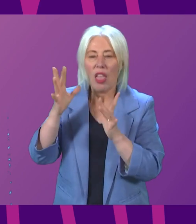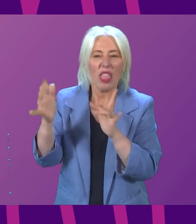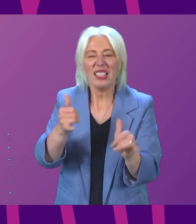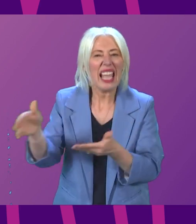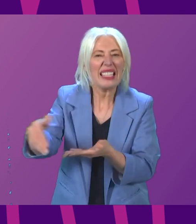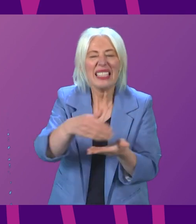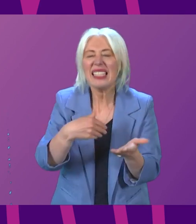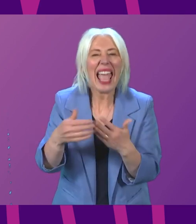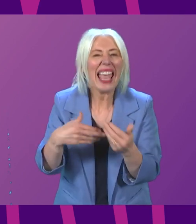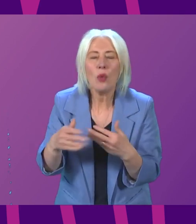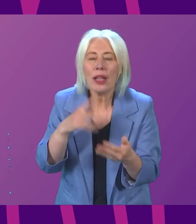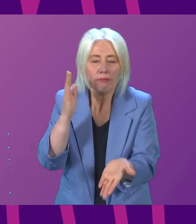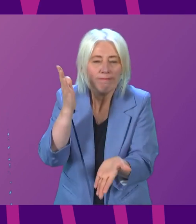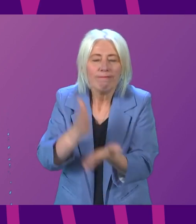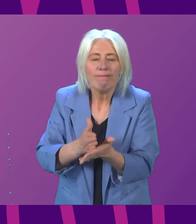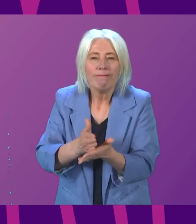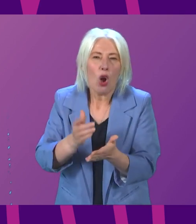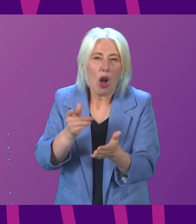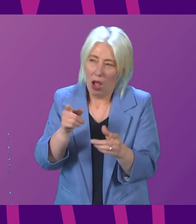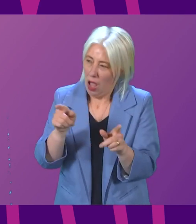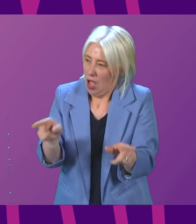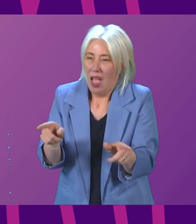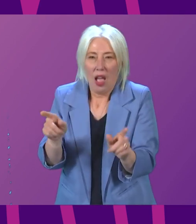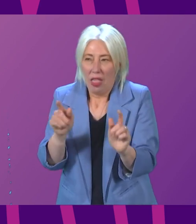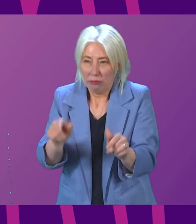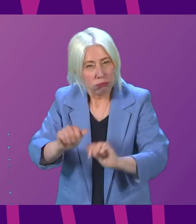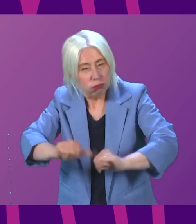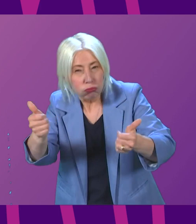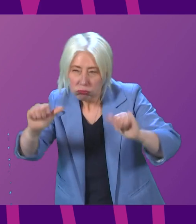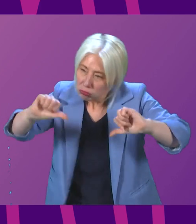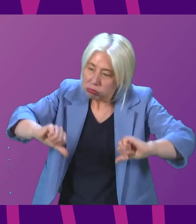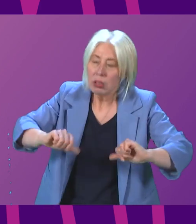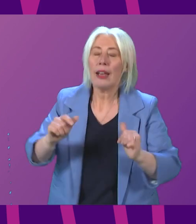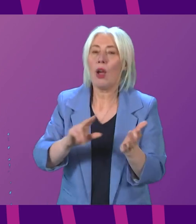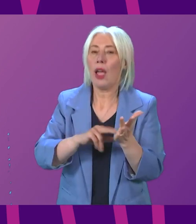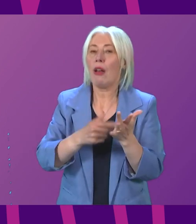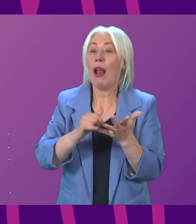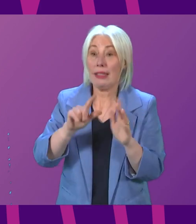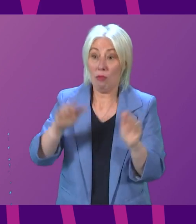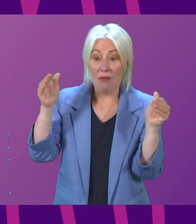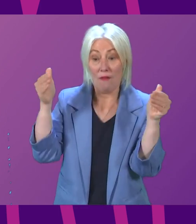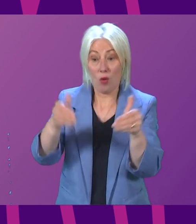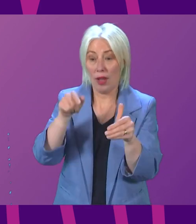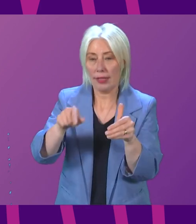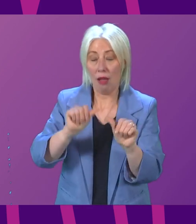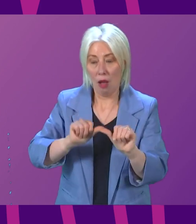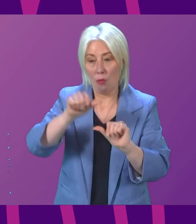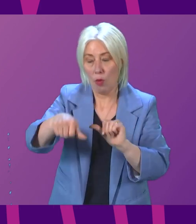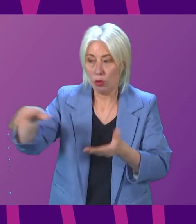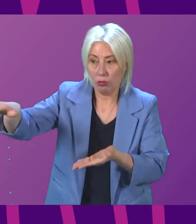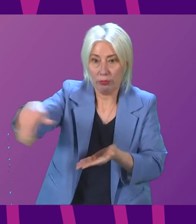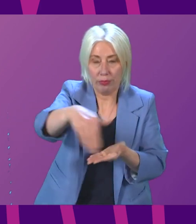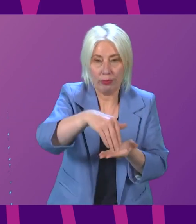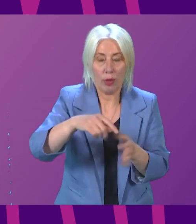about the assurance of the credibility of the exercise. And NRS are now focused on that planned post-collection